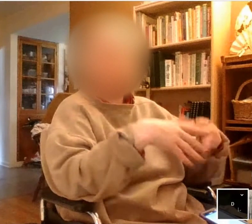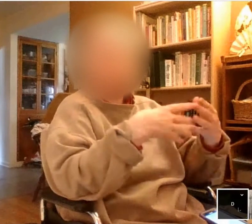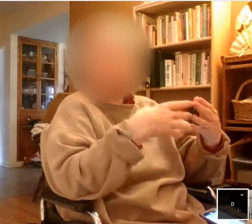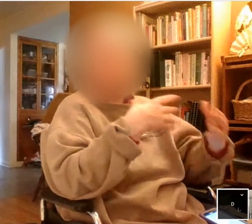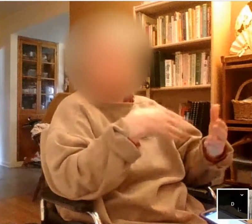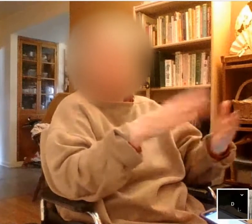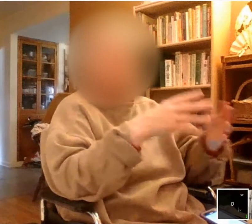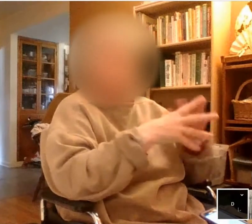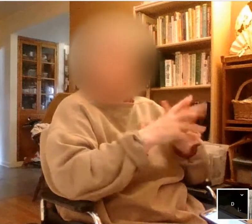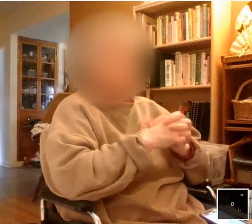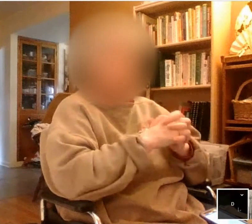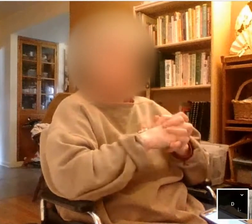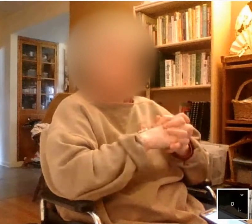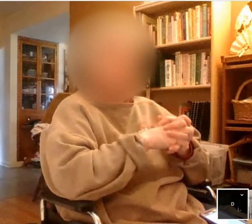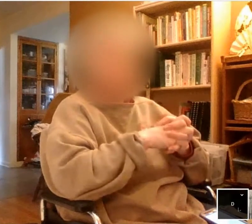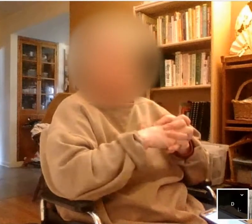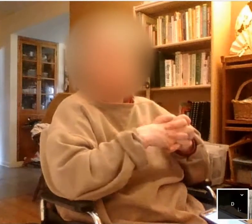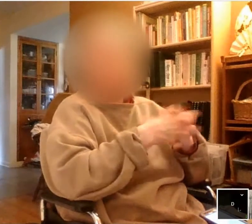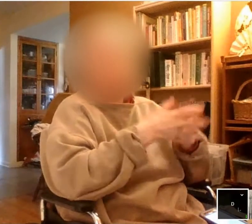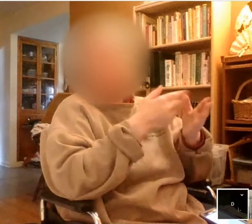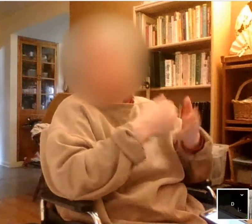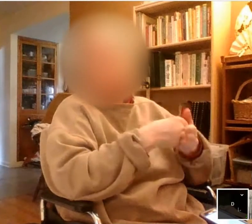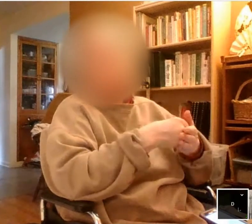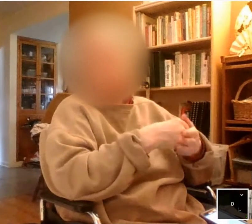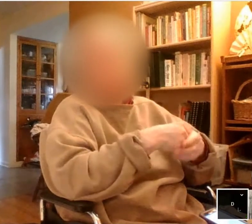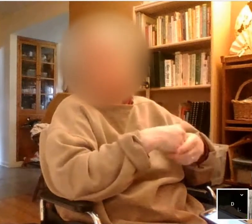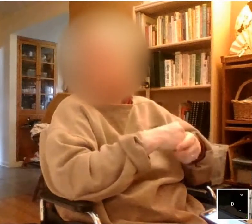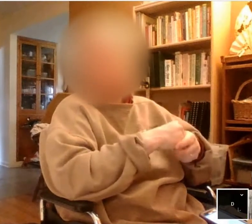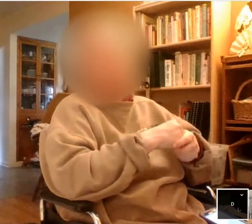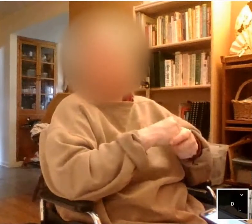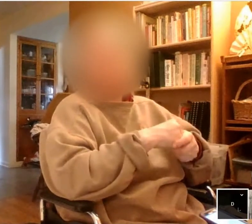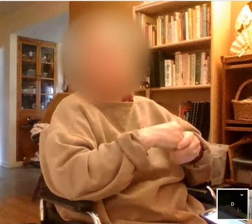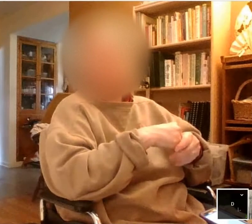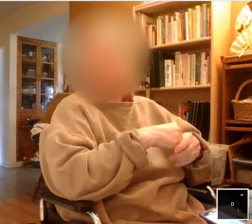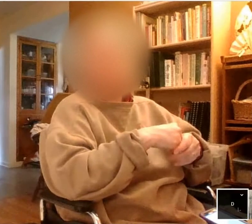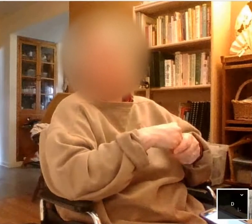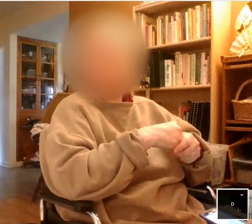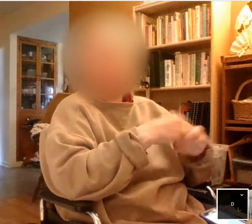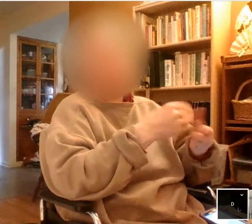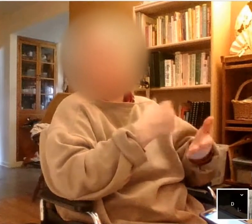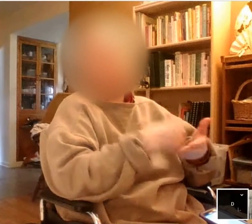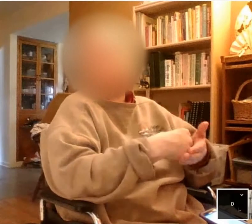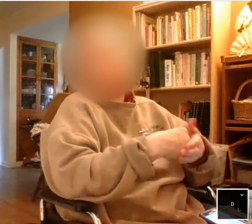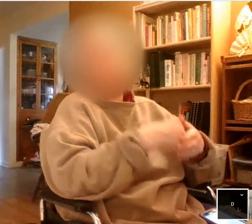just a lot more smooth. So I'm laying on the table. I laid down the table yesterday, and suddenly, and I have trouble.